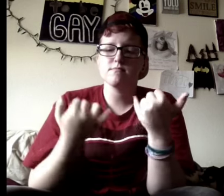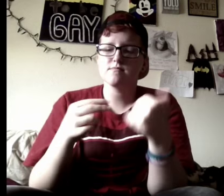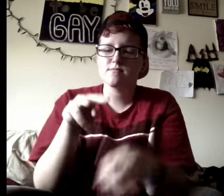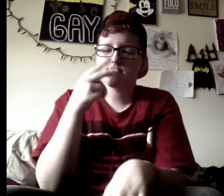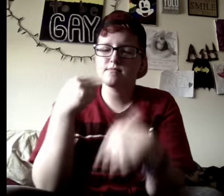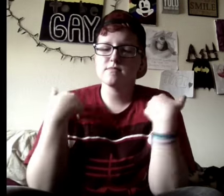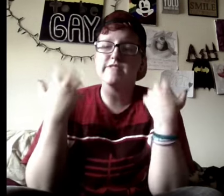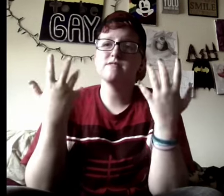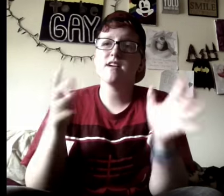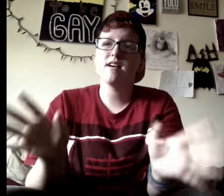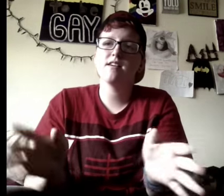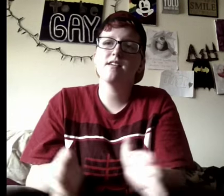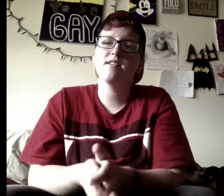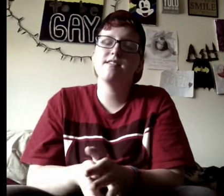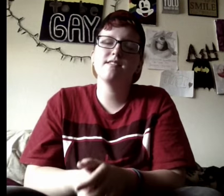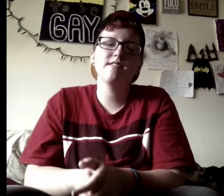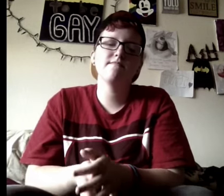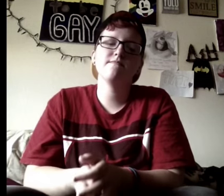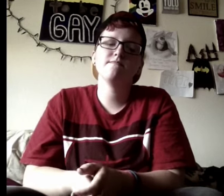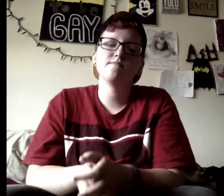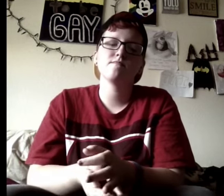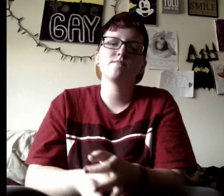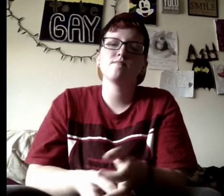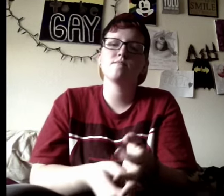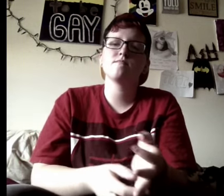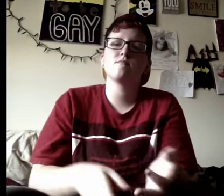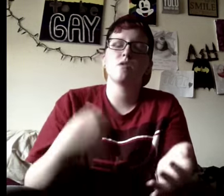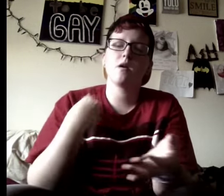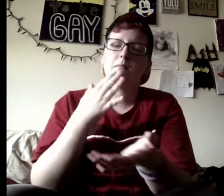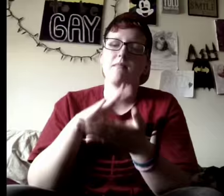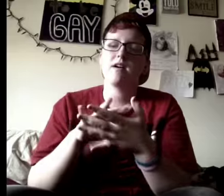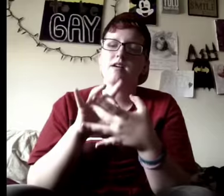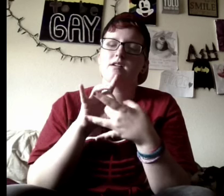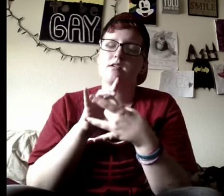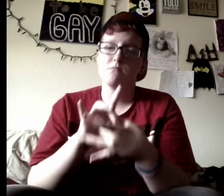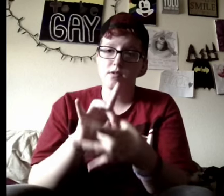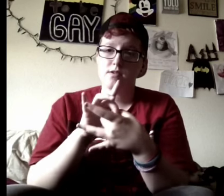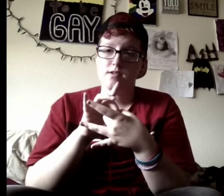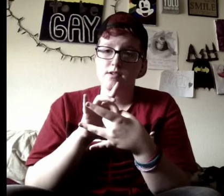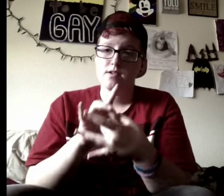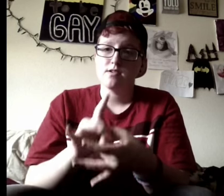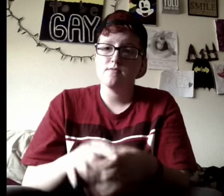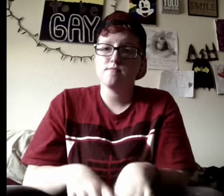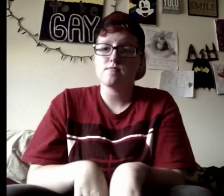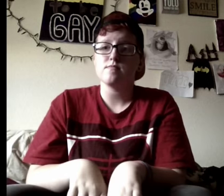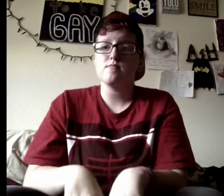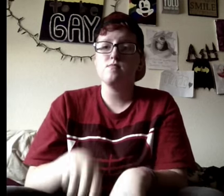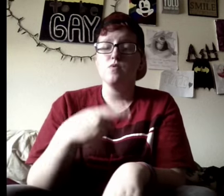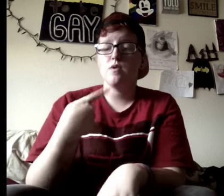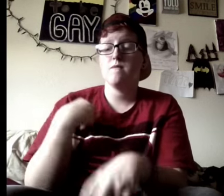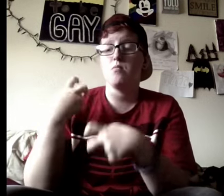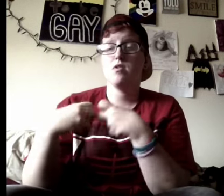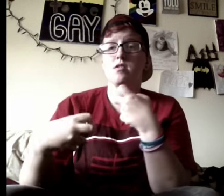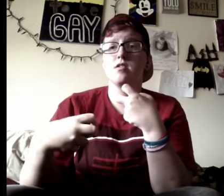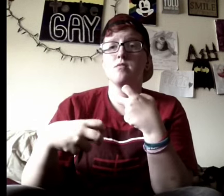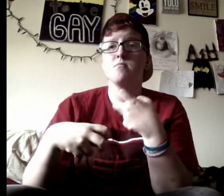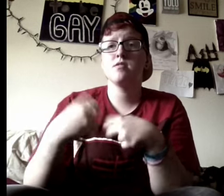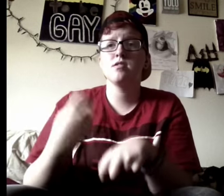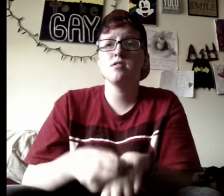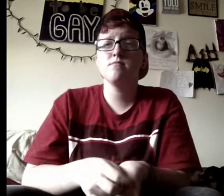take a look what you've done, cause baby, now we got bad blood, hey! And now we got problems,